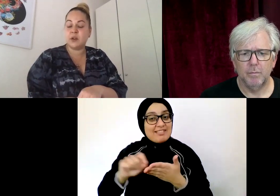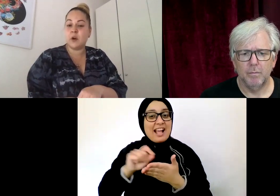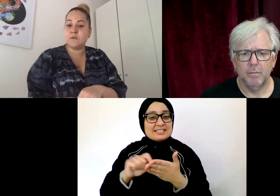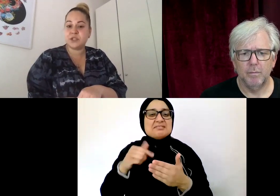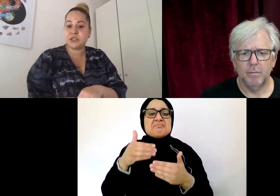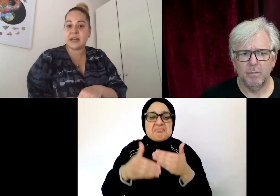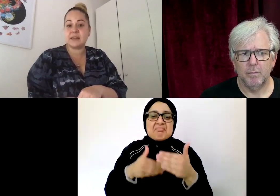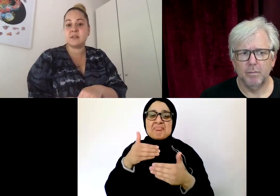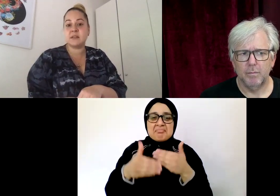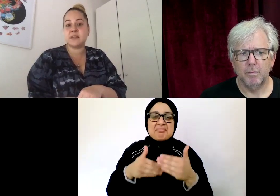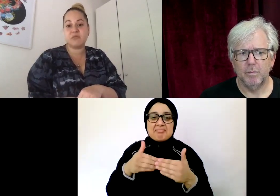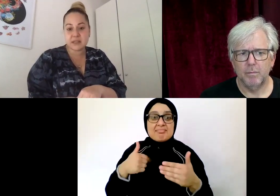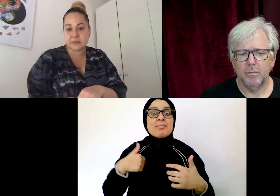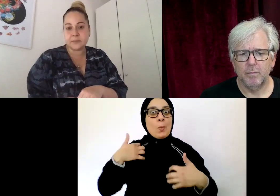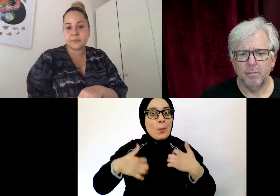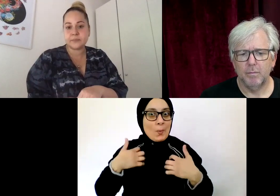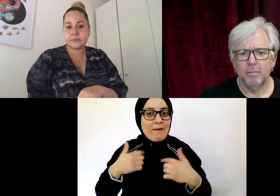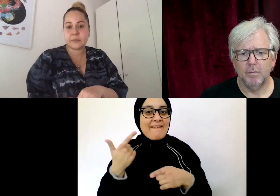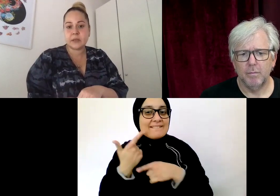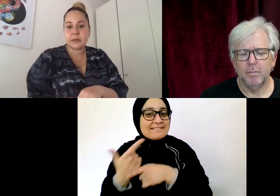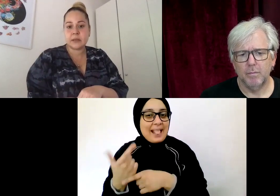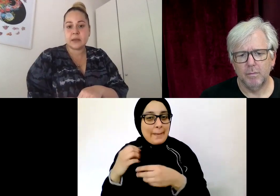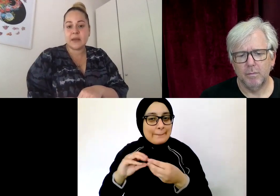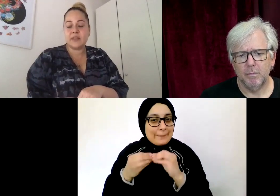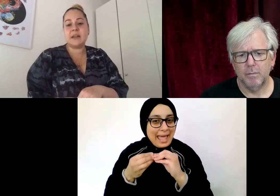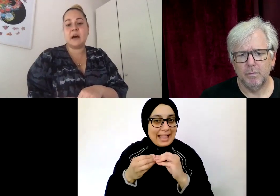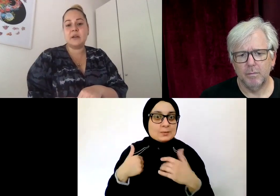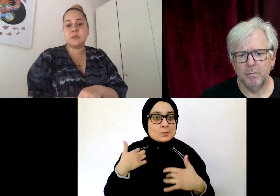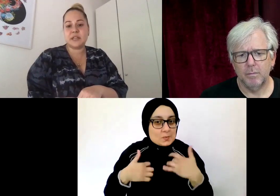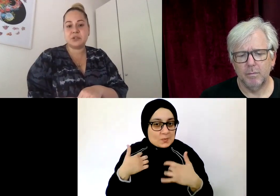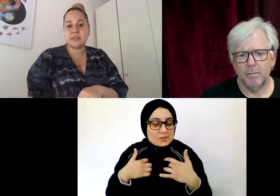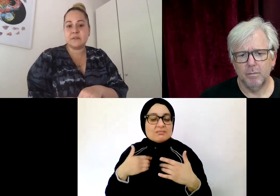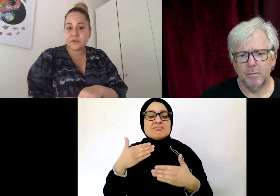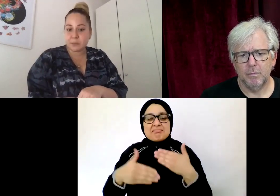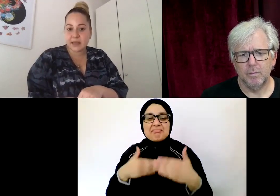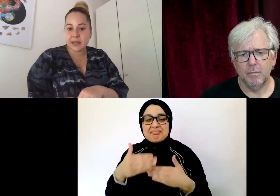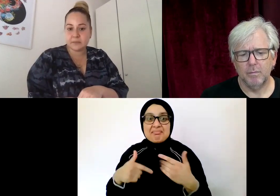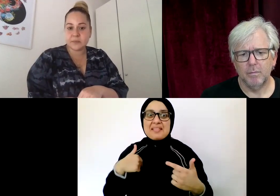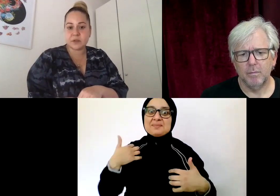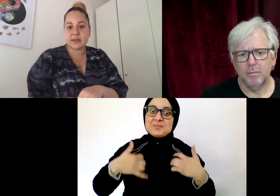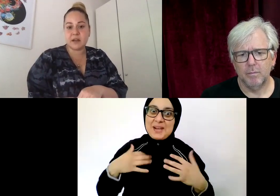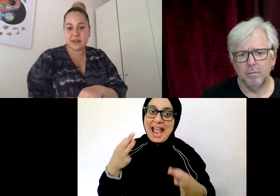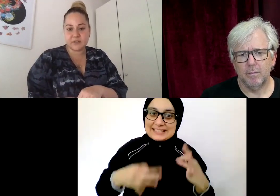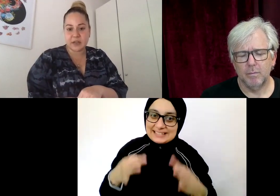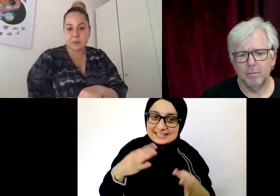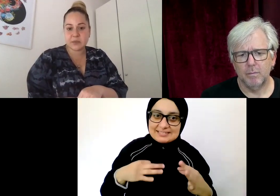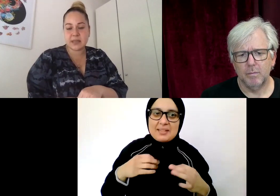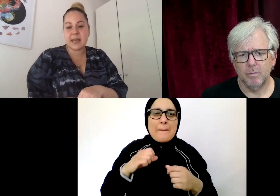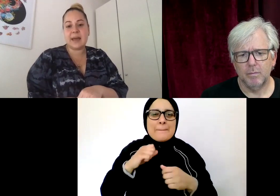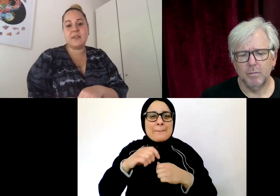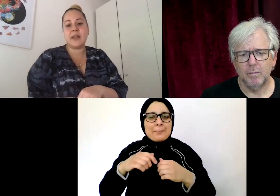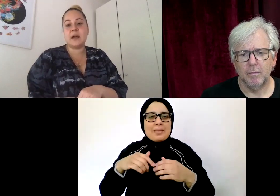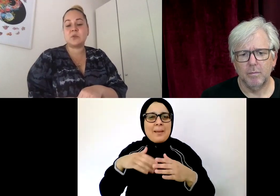really confident and I started writing. Then I was interested in filmmaking. So that's how that developed.